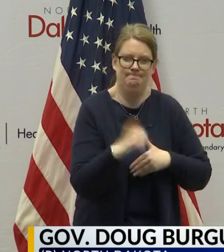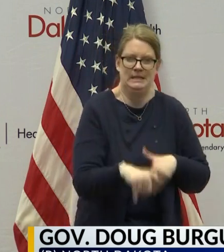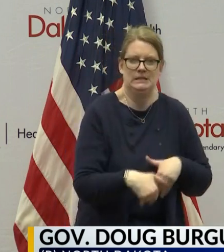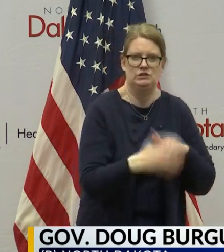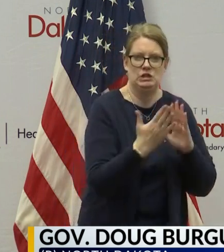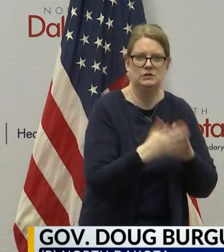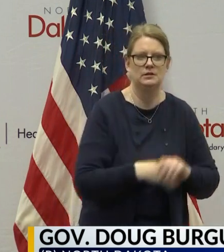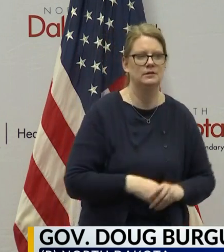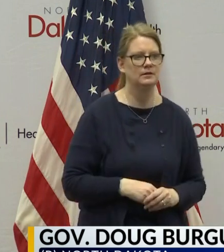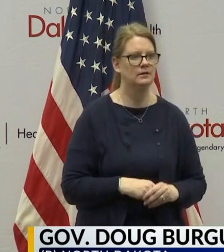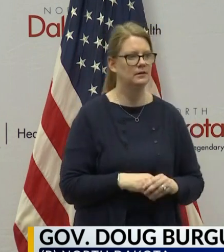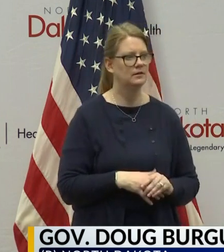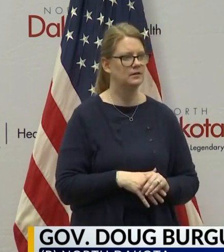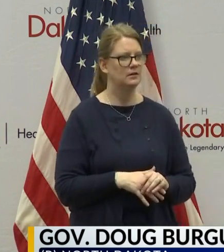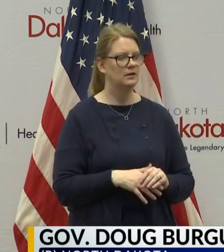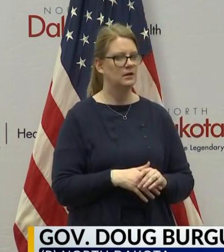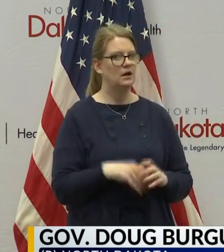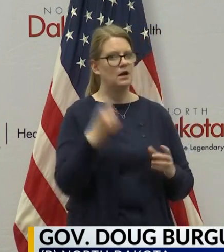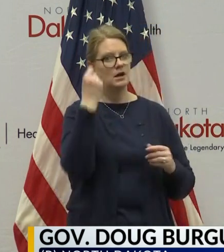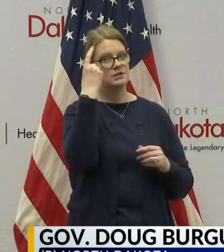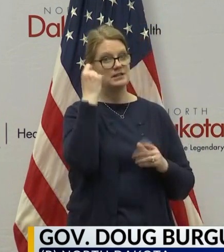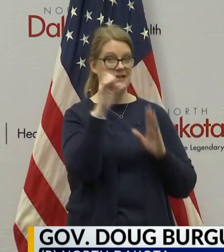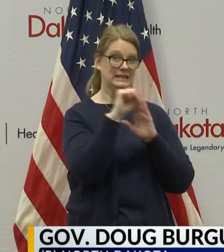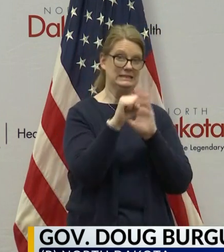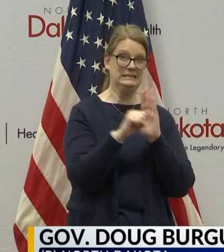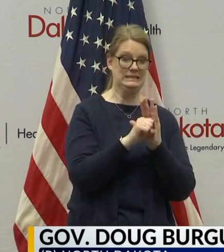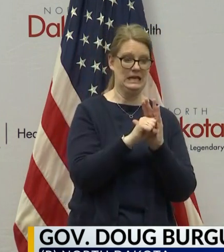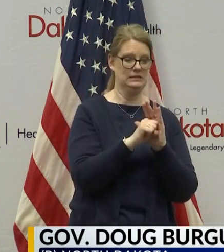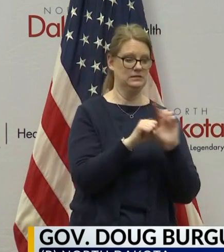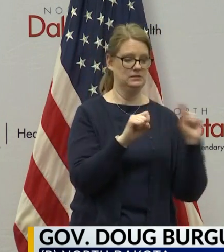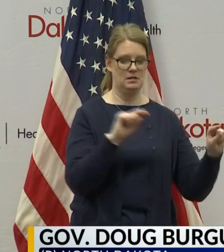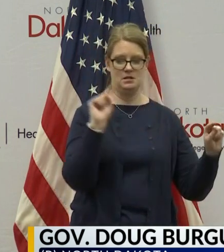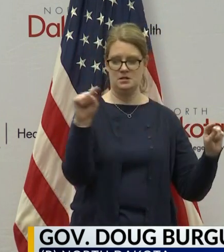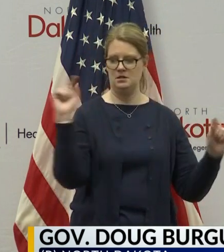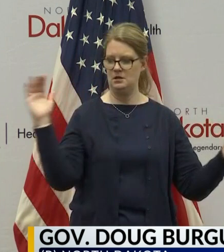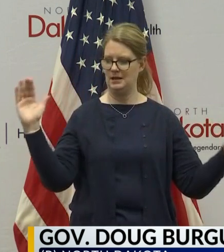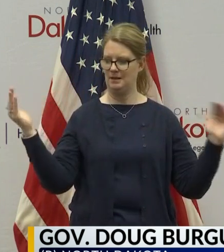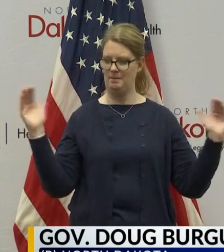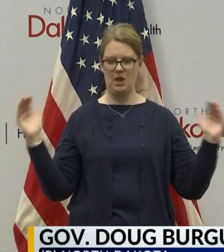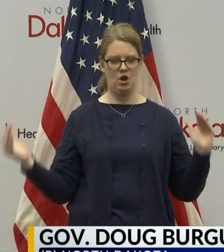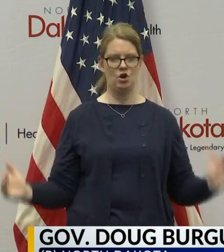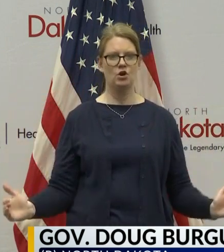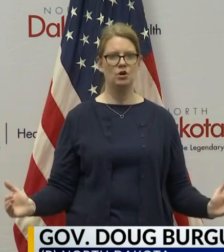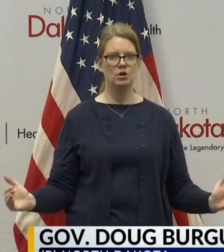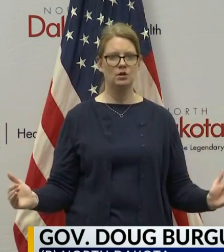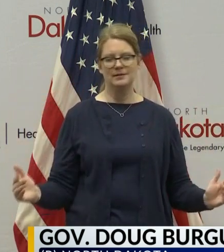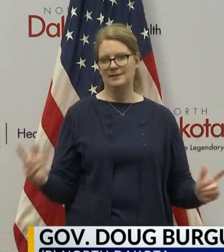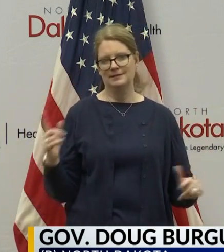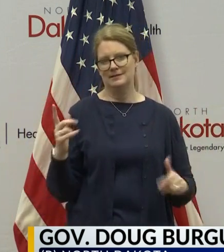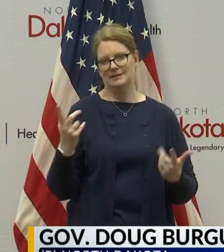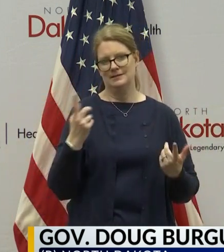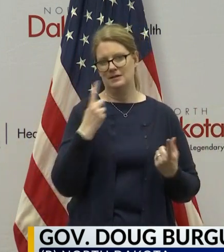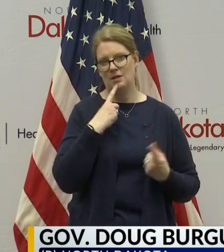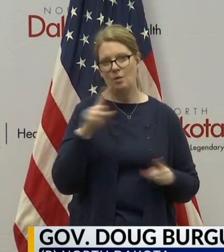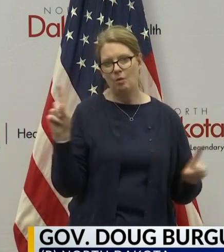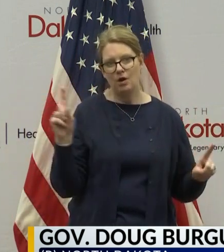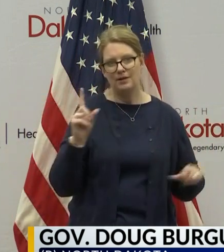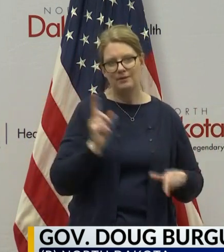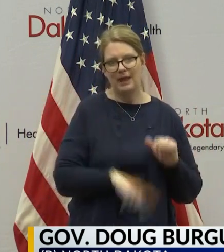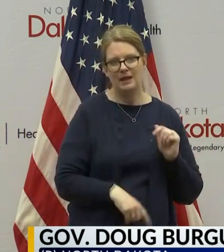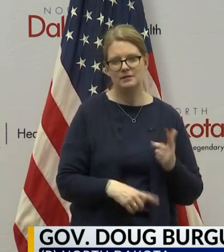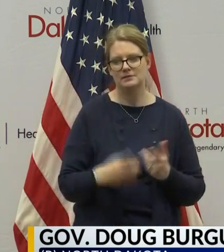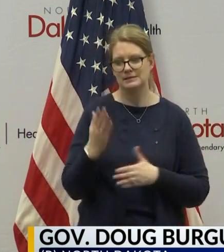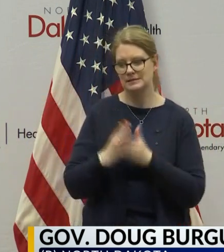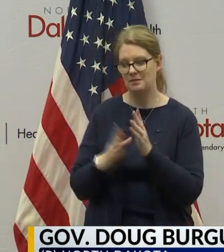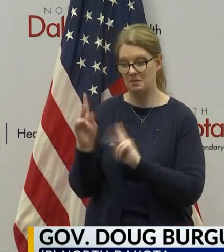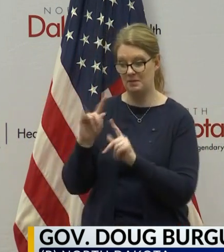missing on this question, because you can compare what the states have done, but you can't actually compare whether they're working. Because someone can have a stay-at-home order